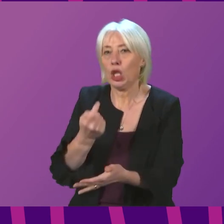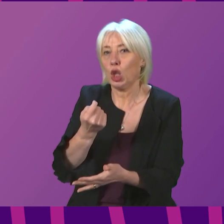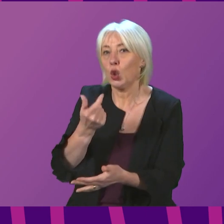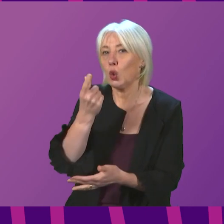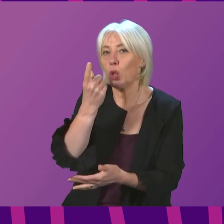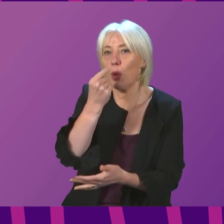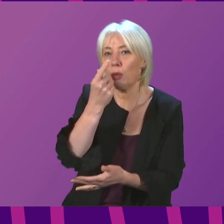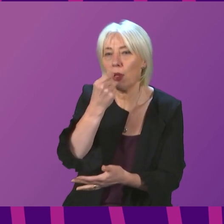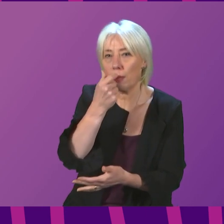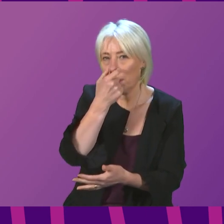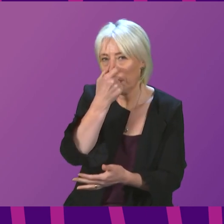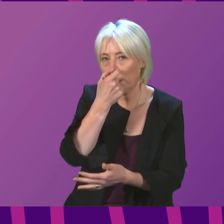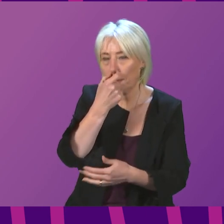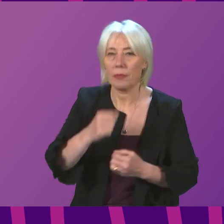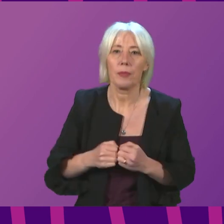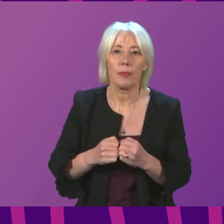possible.